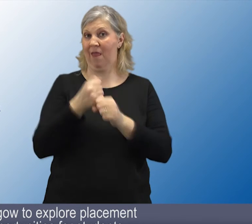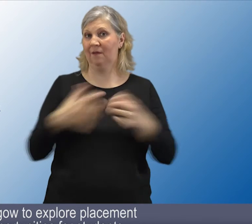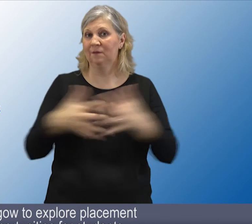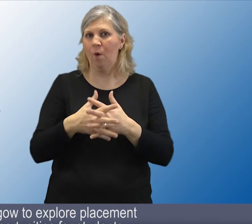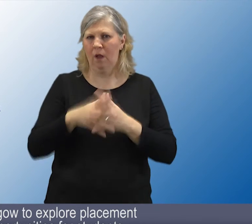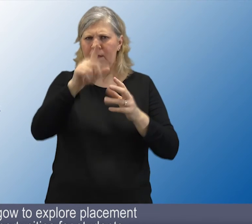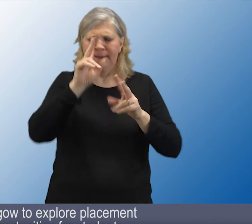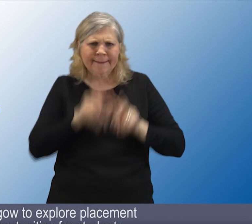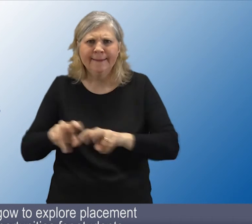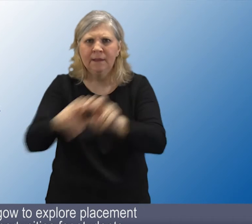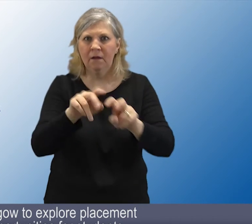opportunities for students.